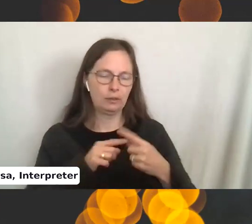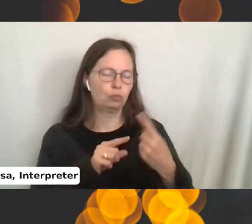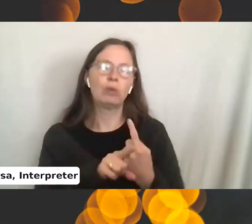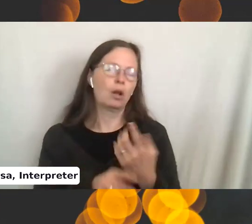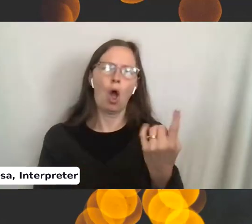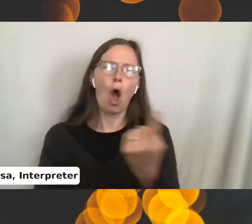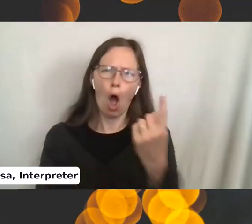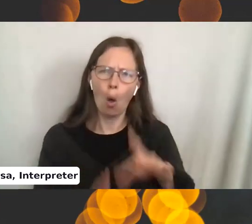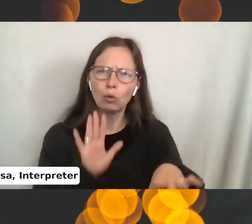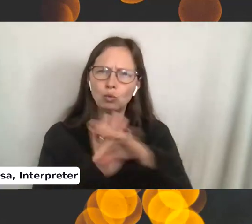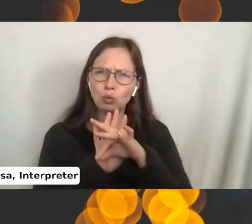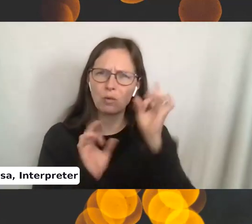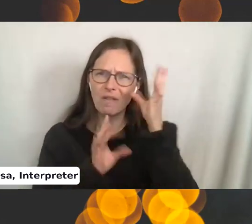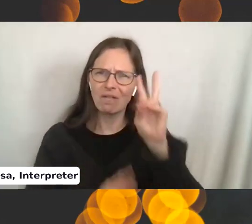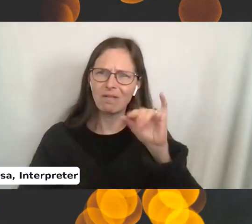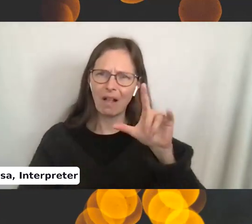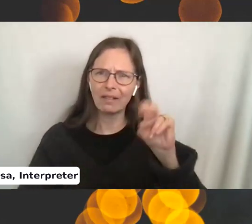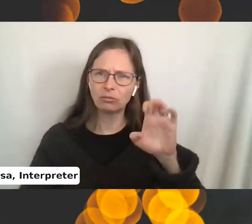So now I'm going to continue. Knit.